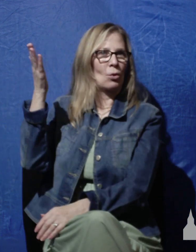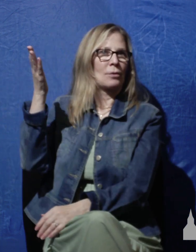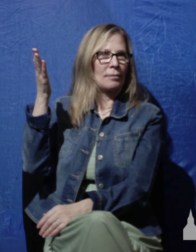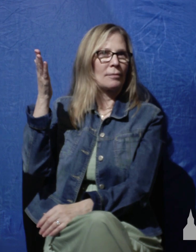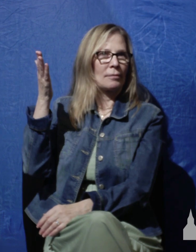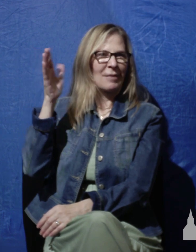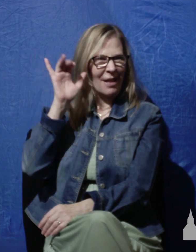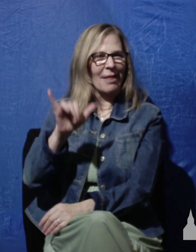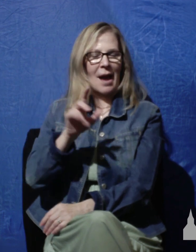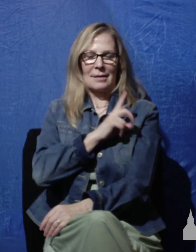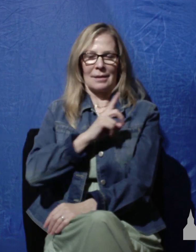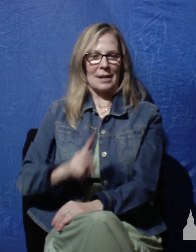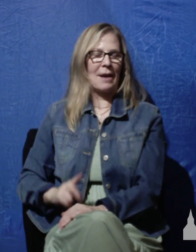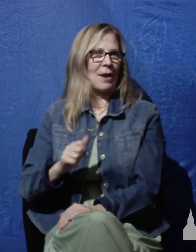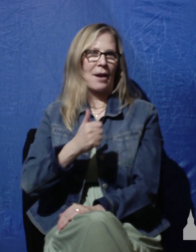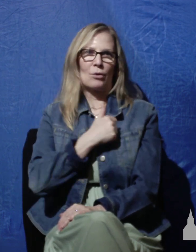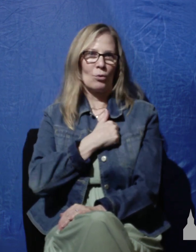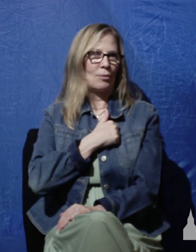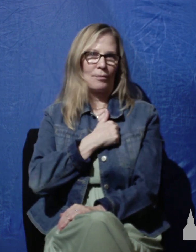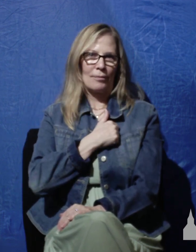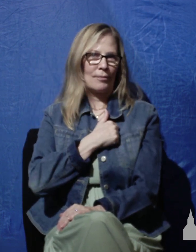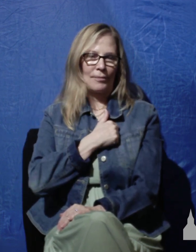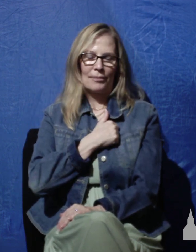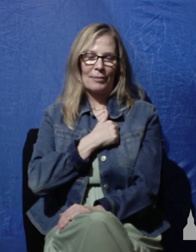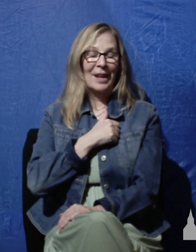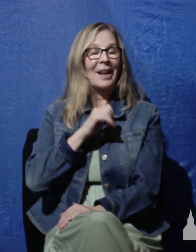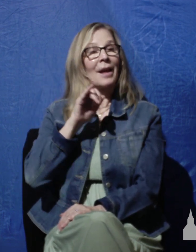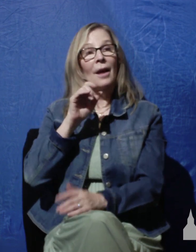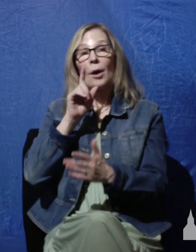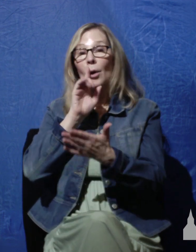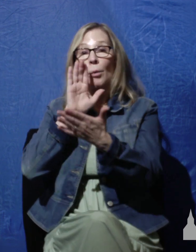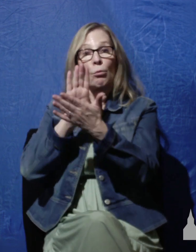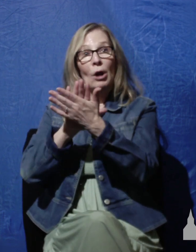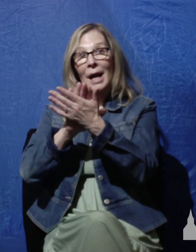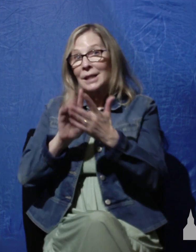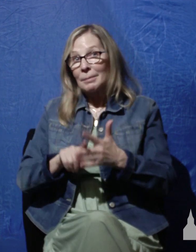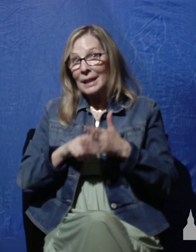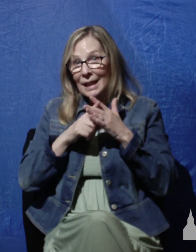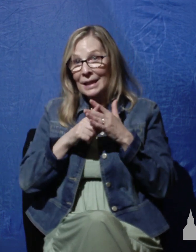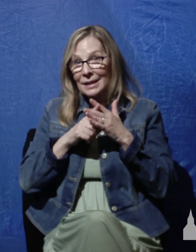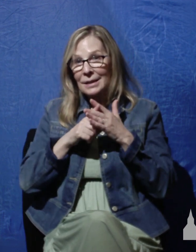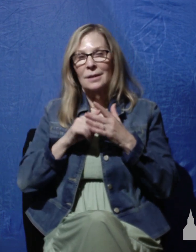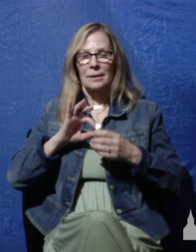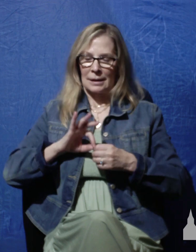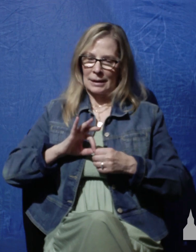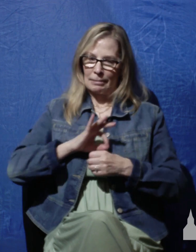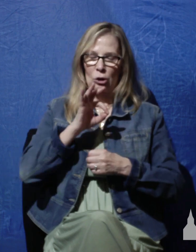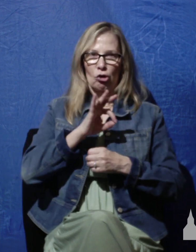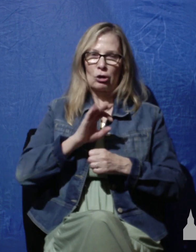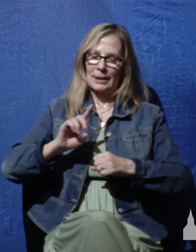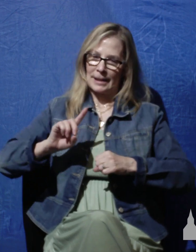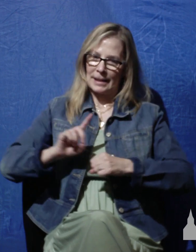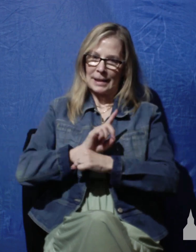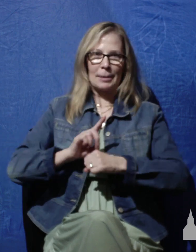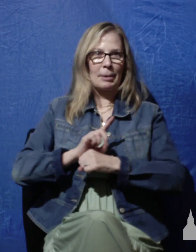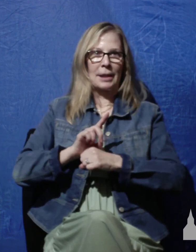Folks, this is where praise begins. It is a spiritual discipline that we sometimes